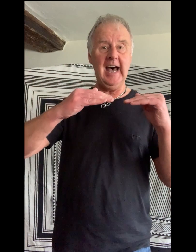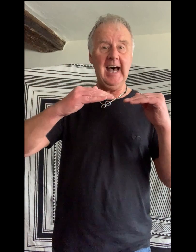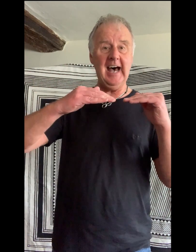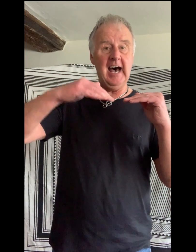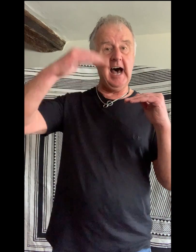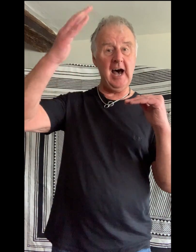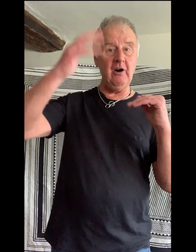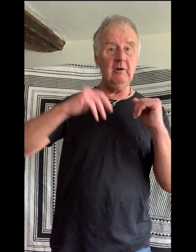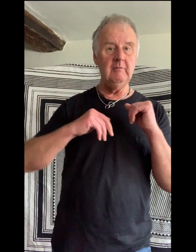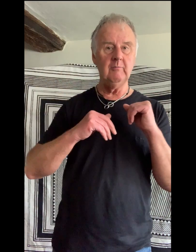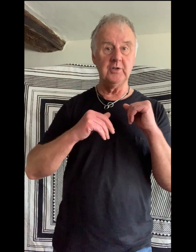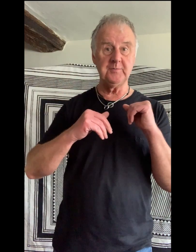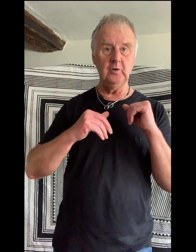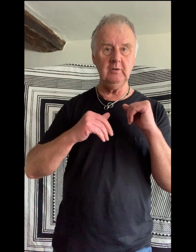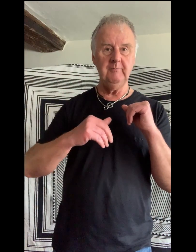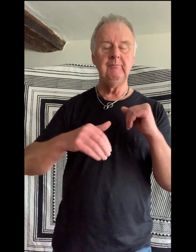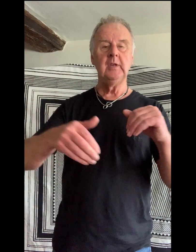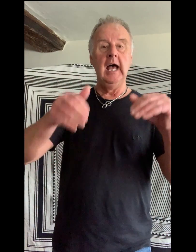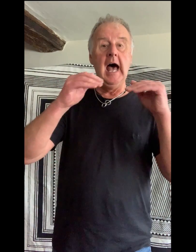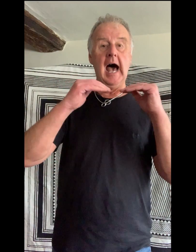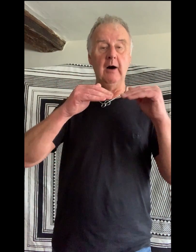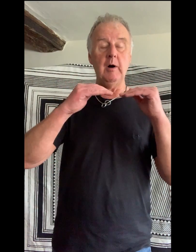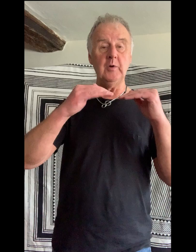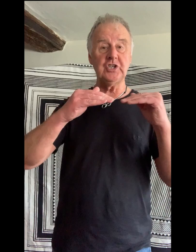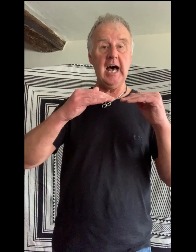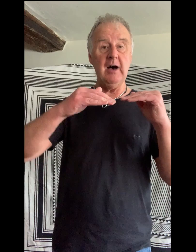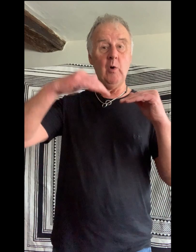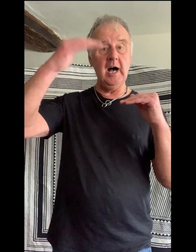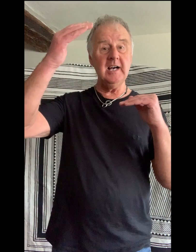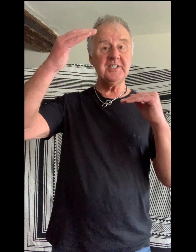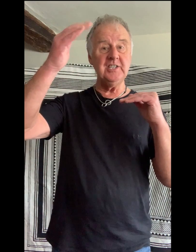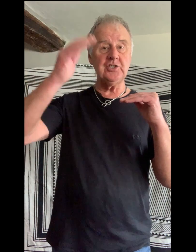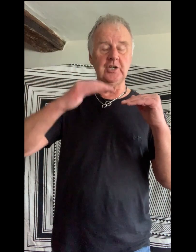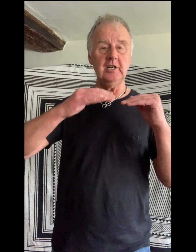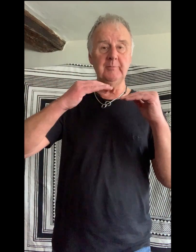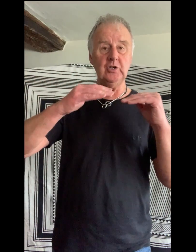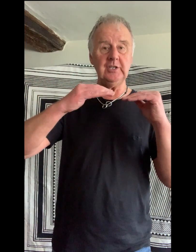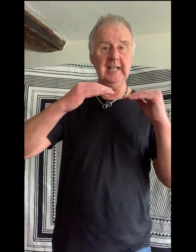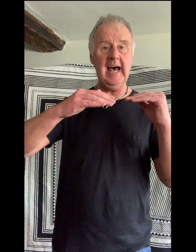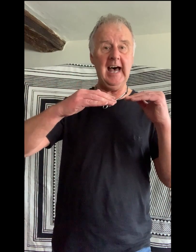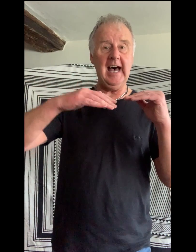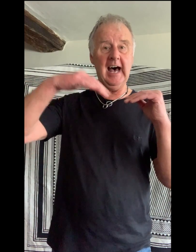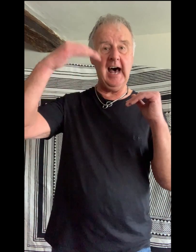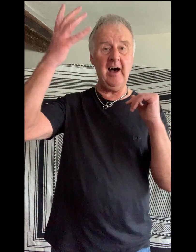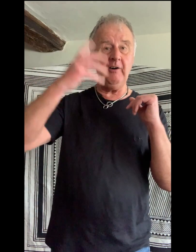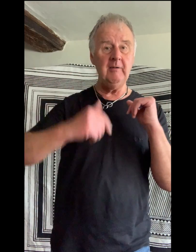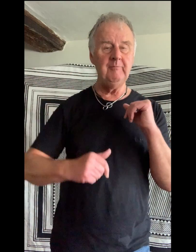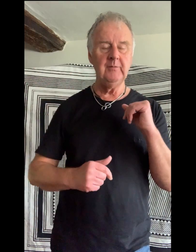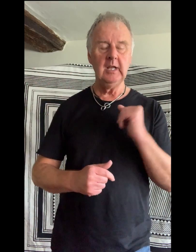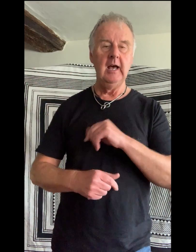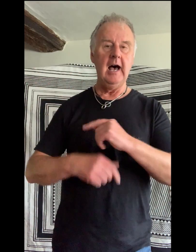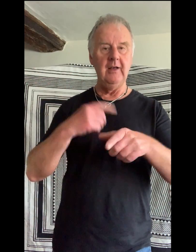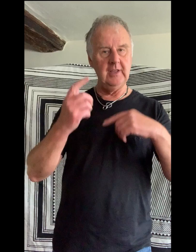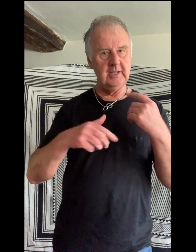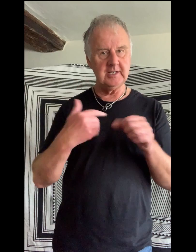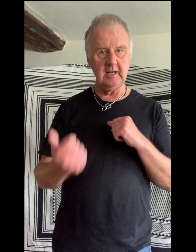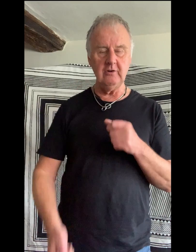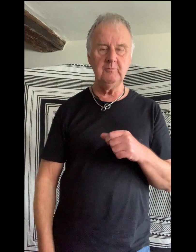now. Once more. How I wish I was in Sherbrooke now. And then there's a load